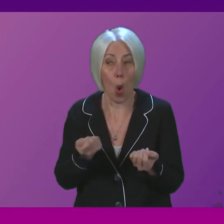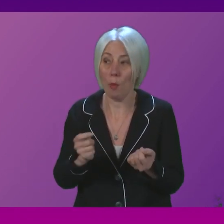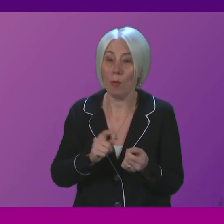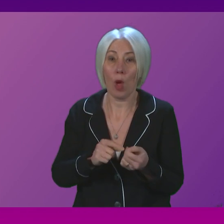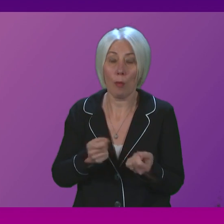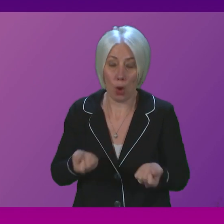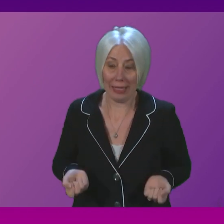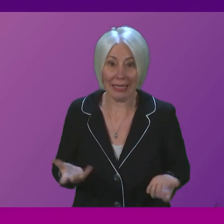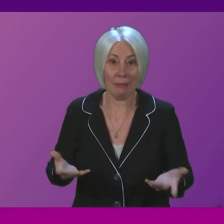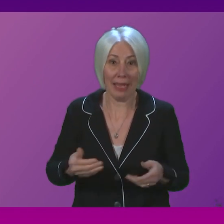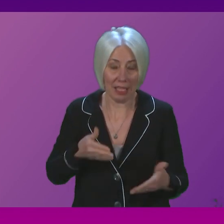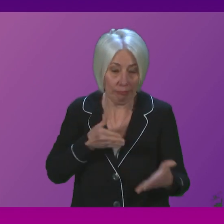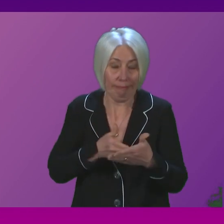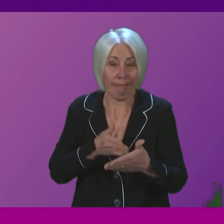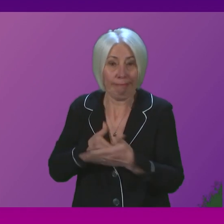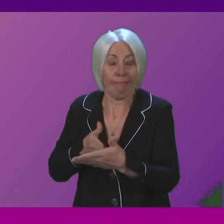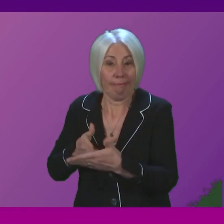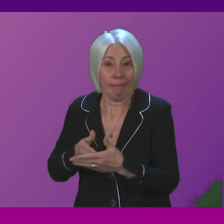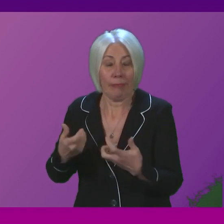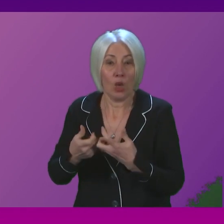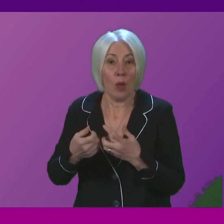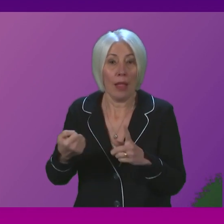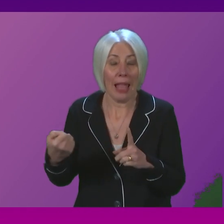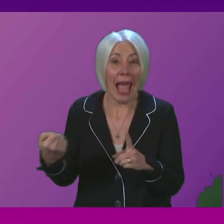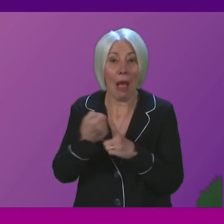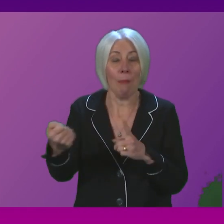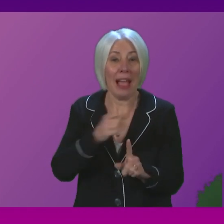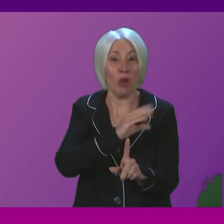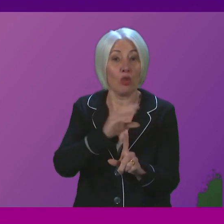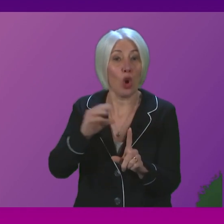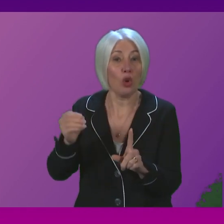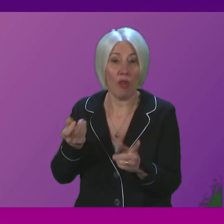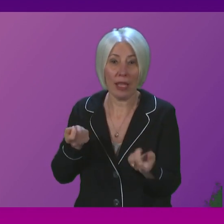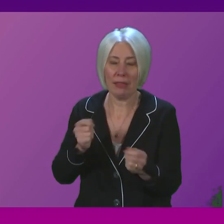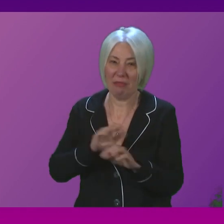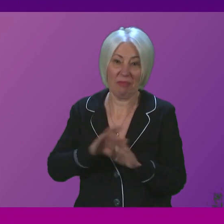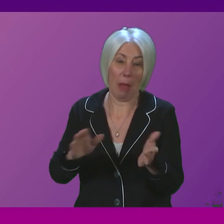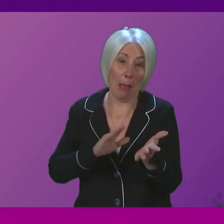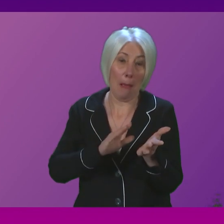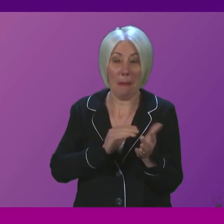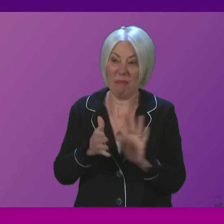constraints and the impact of Tory mismanagement on our economy.